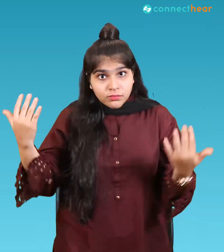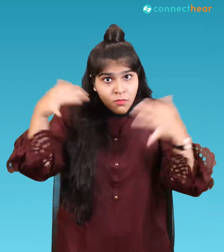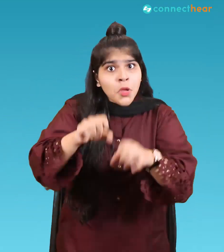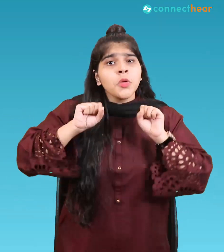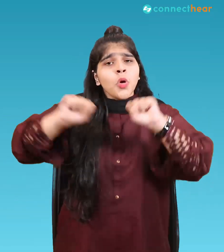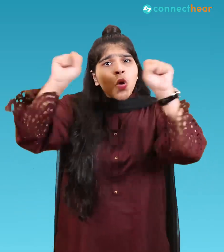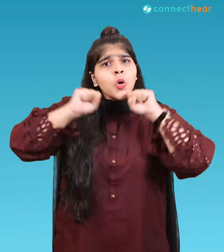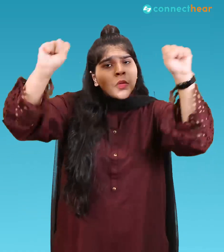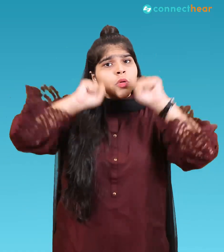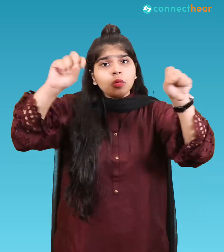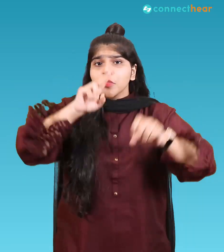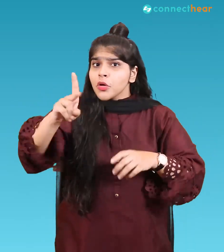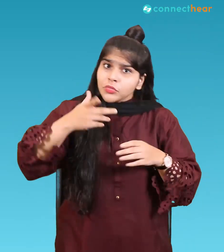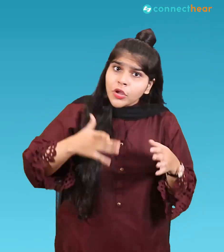rain situation in the two localities